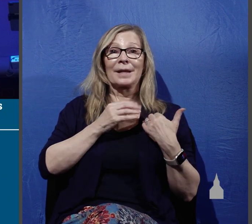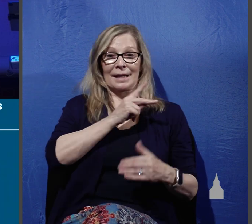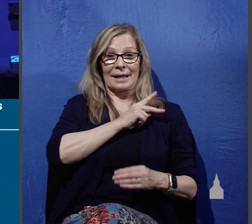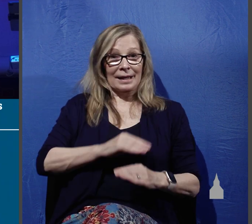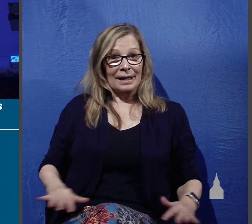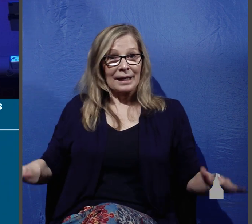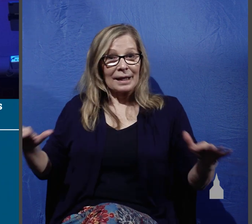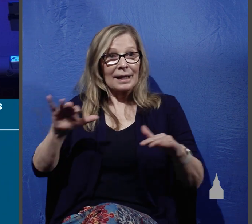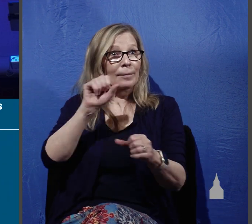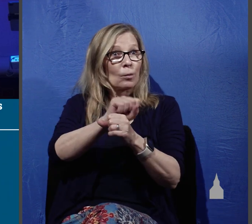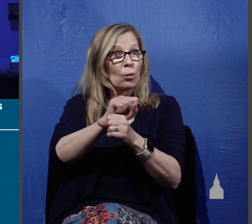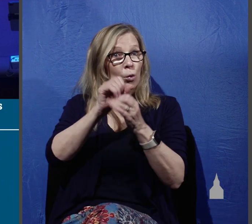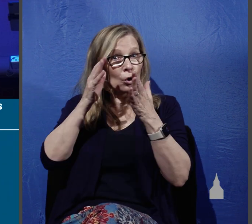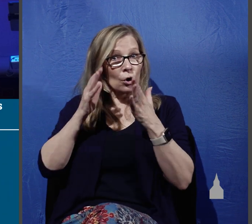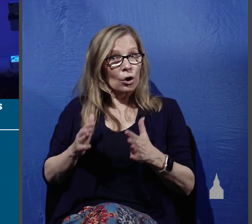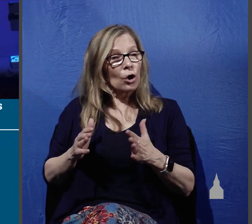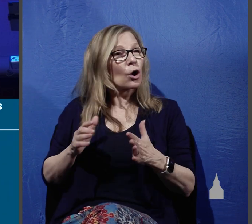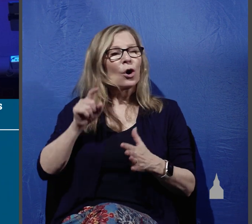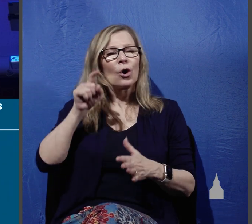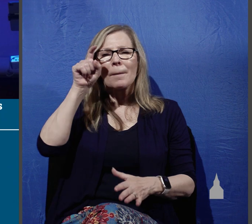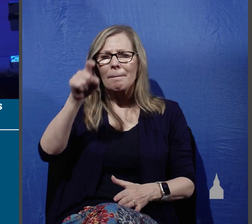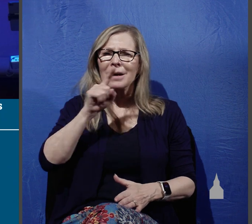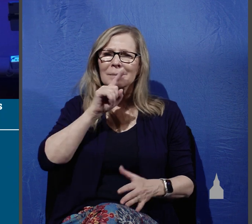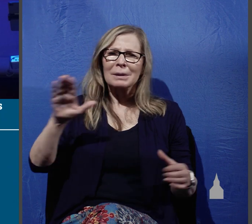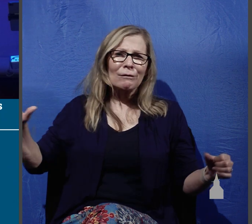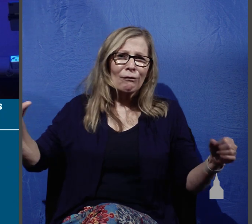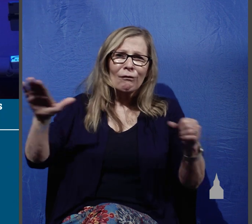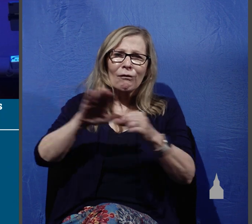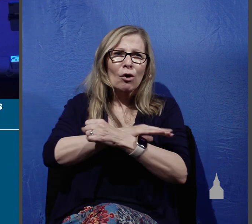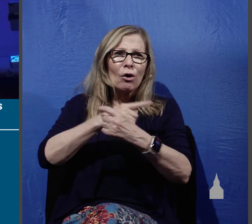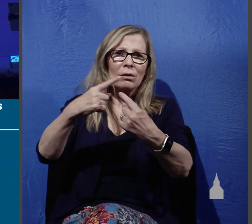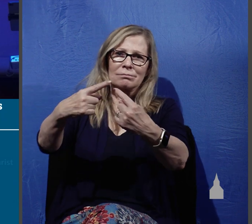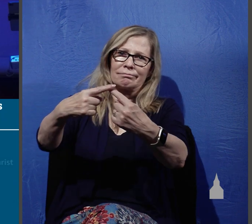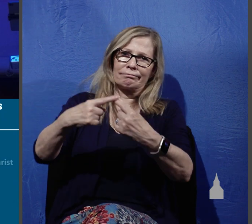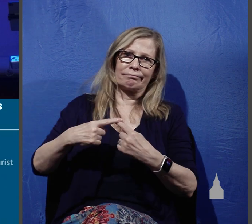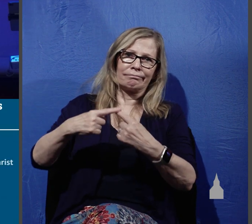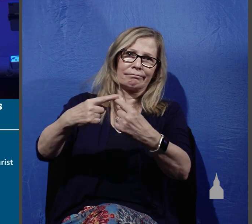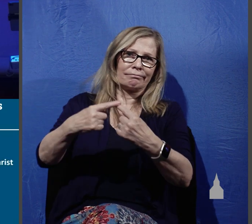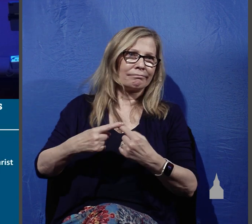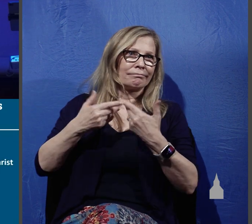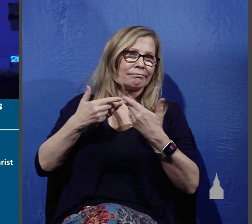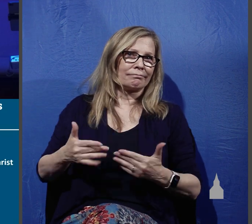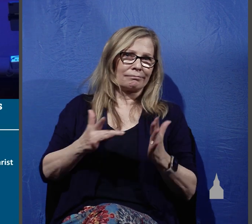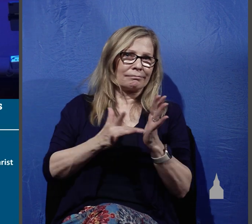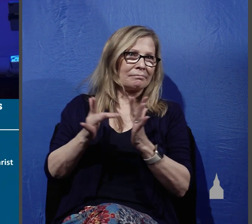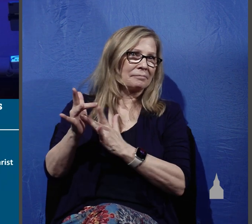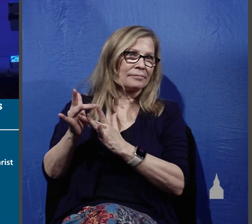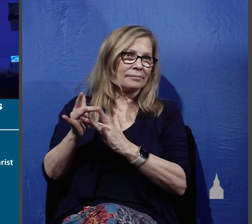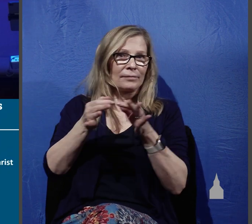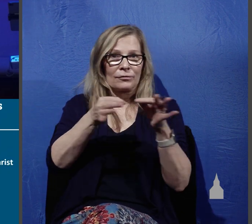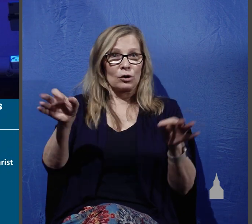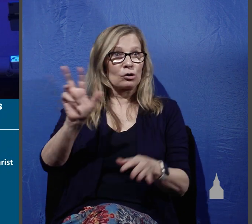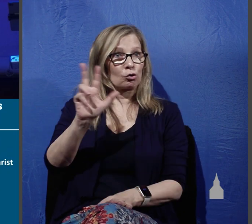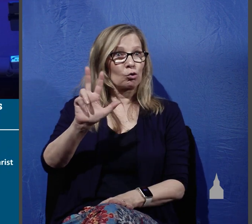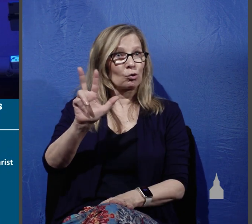are to be totally dependent upon him verse 3 go behold